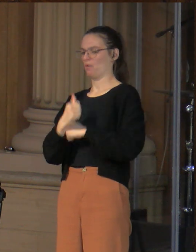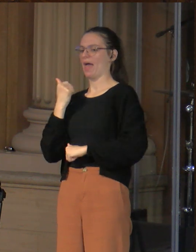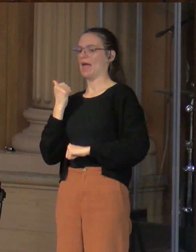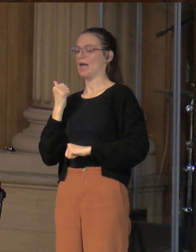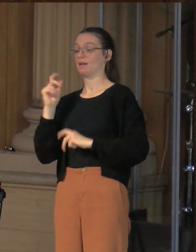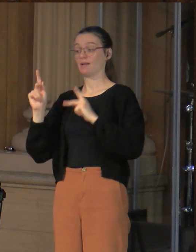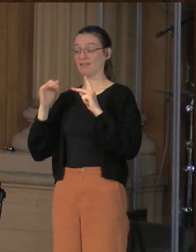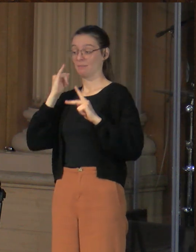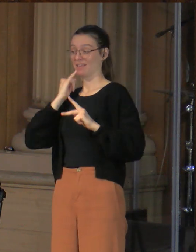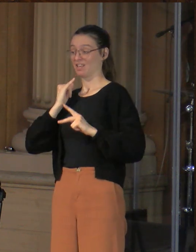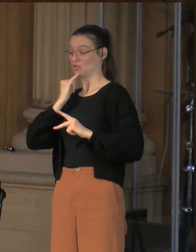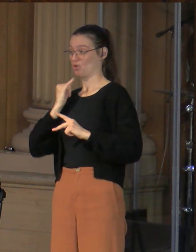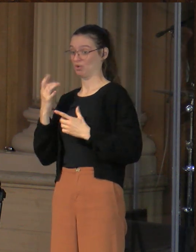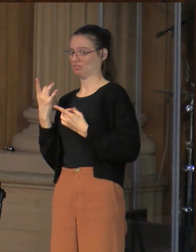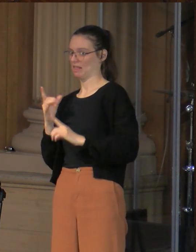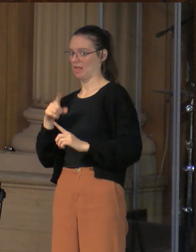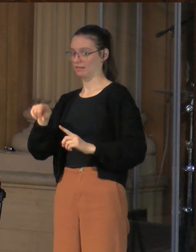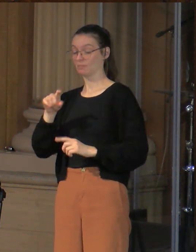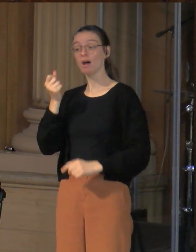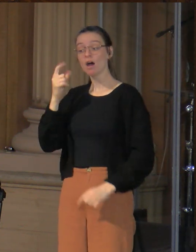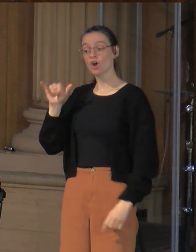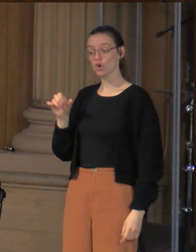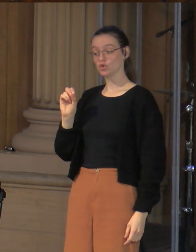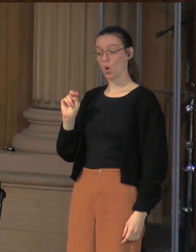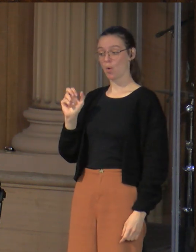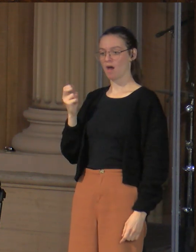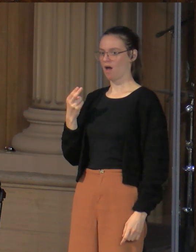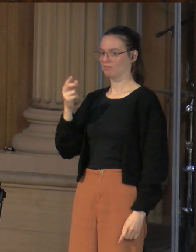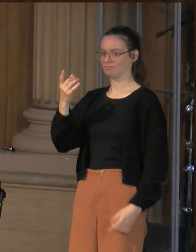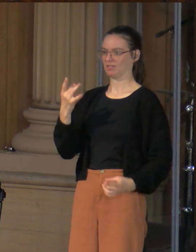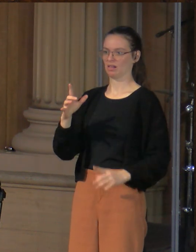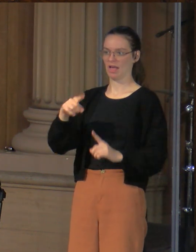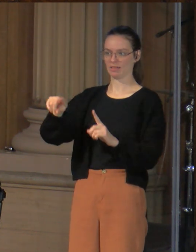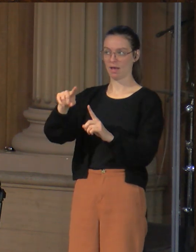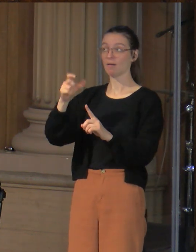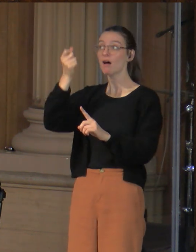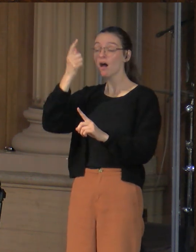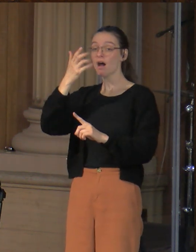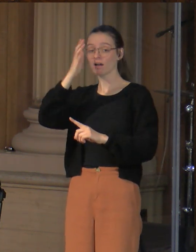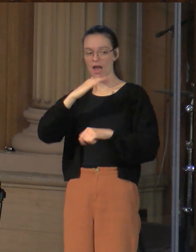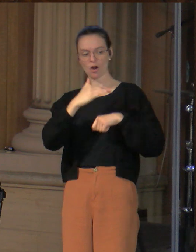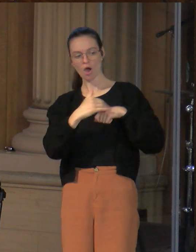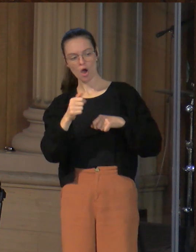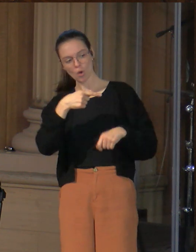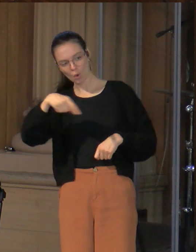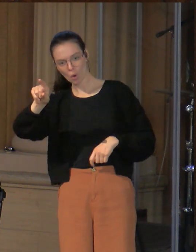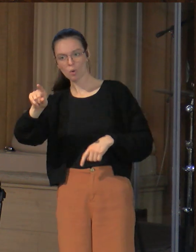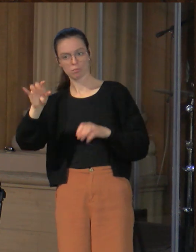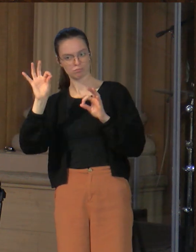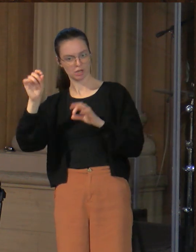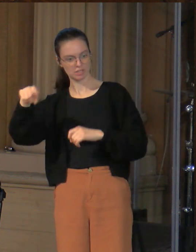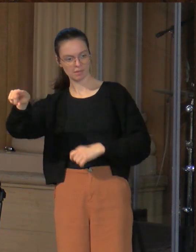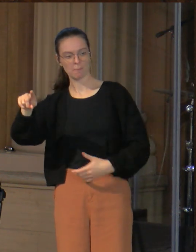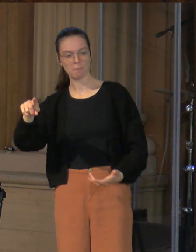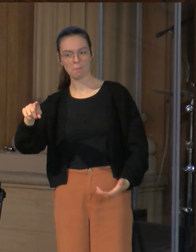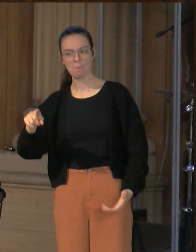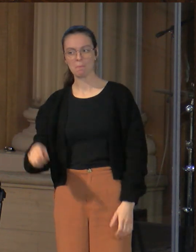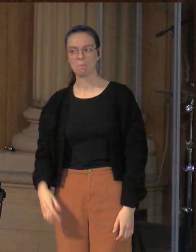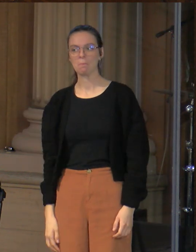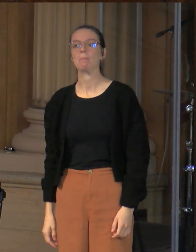like them, including Jonah. He didn't like them either. And God comes to Jonah and calls him to go preach to them. So